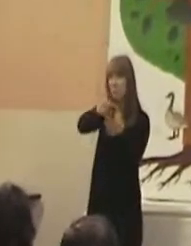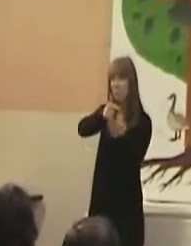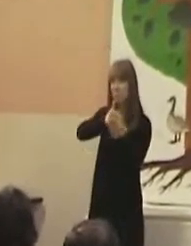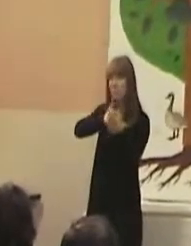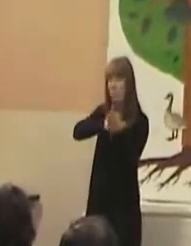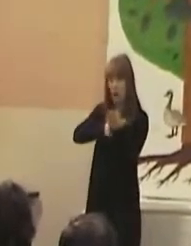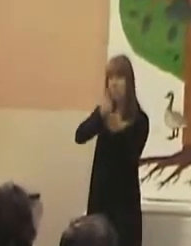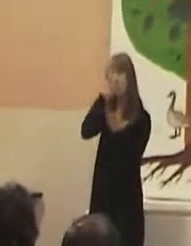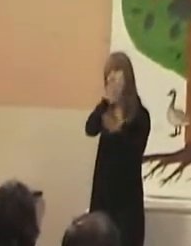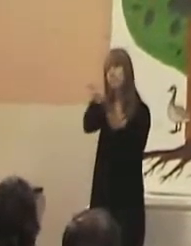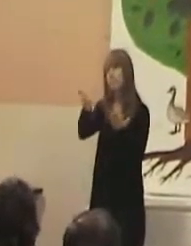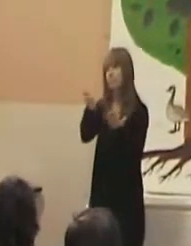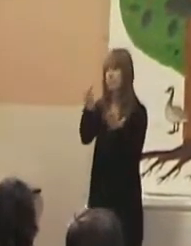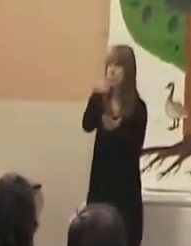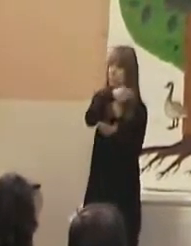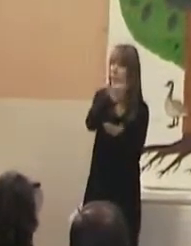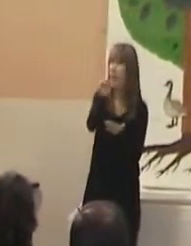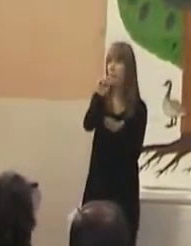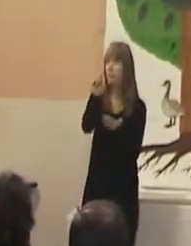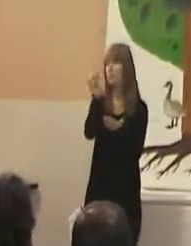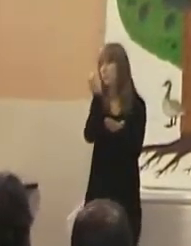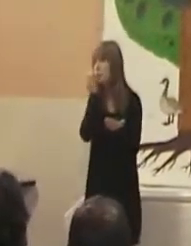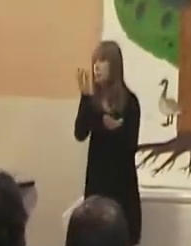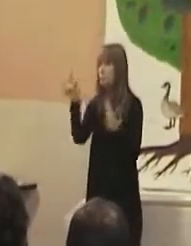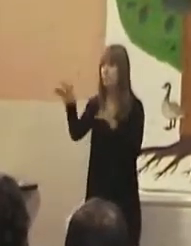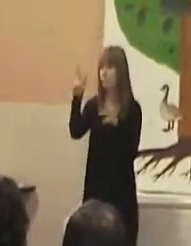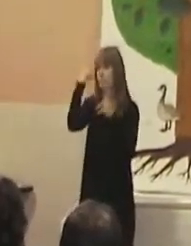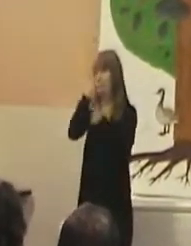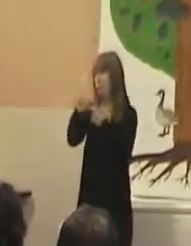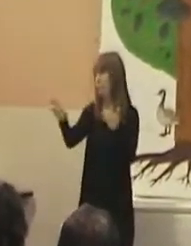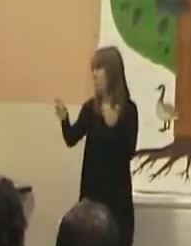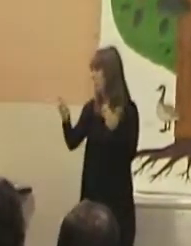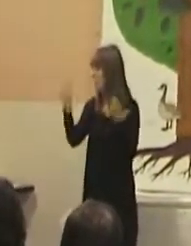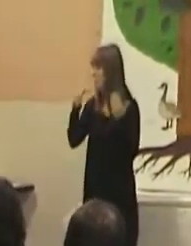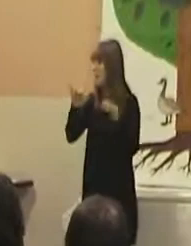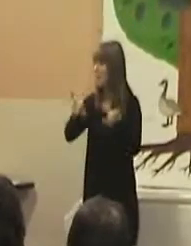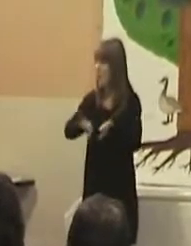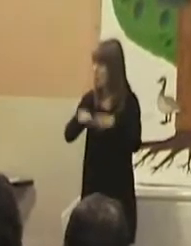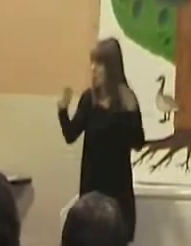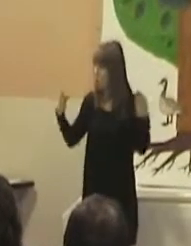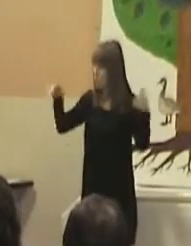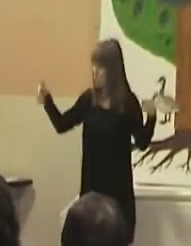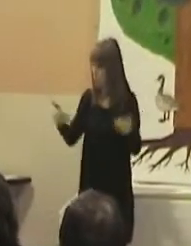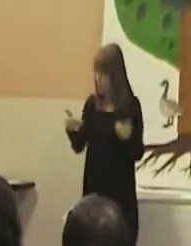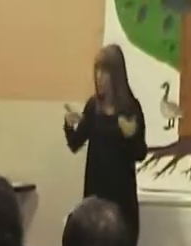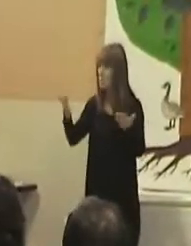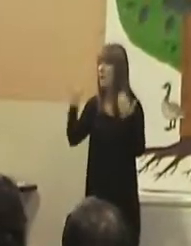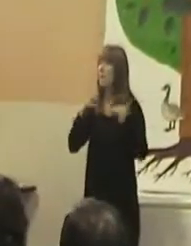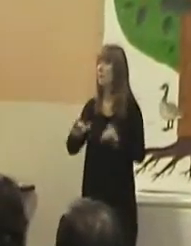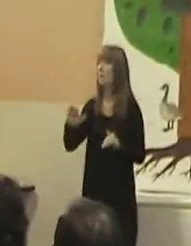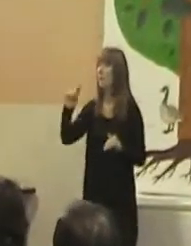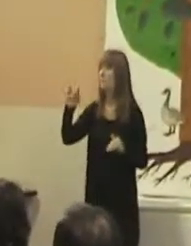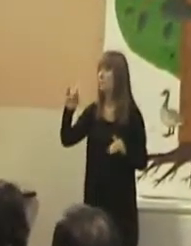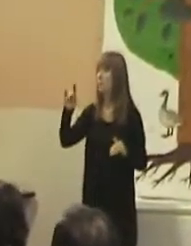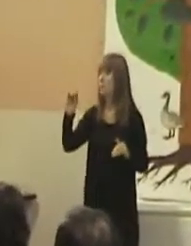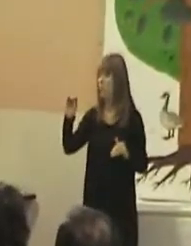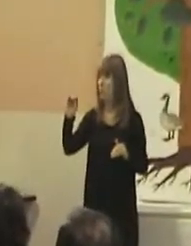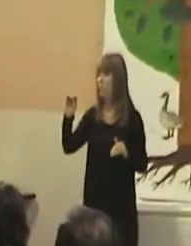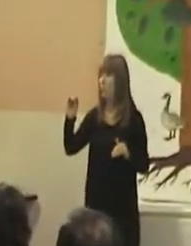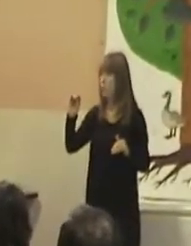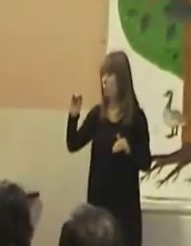welcoming right now. And right after that, we're going to move into, Tito is going to dedicate this meeting for us.